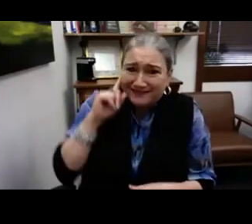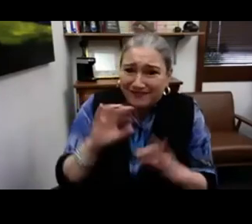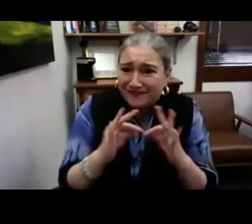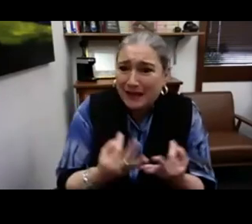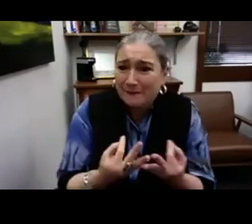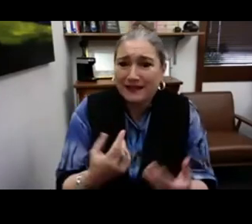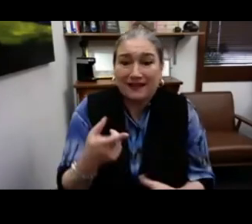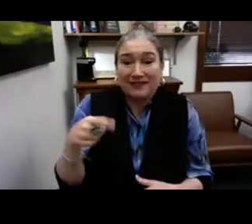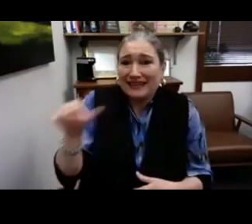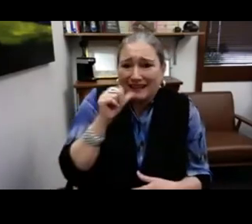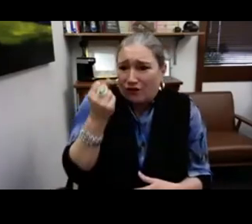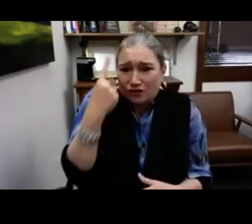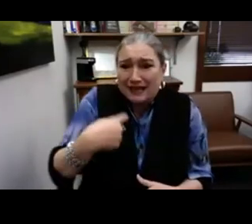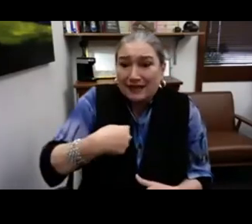hearing.